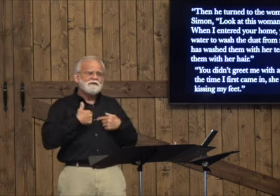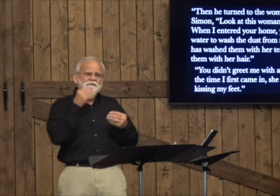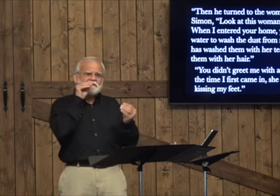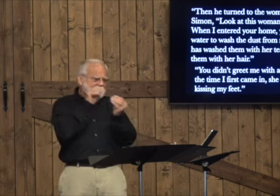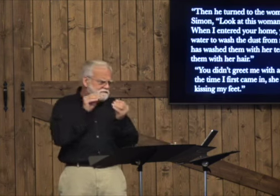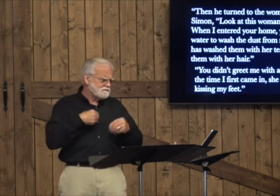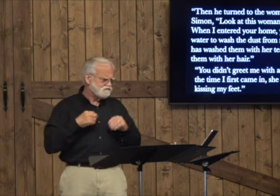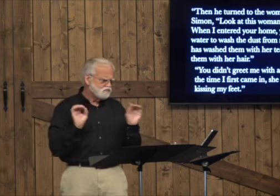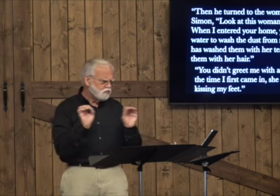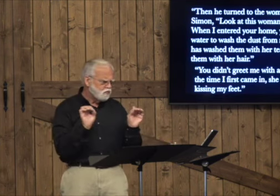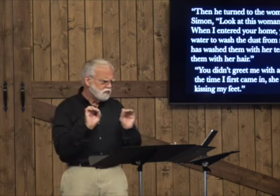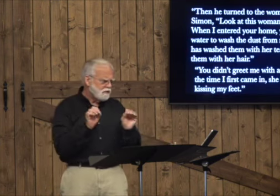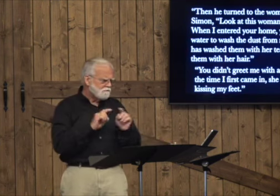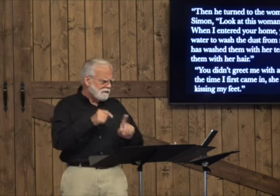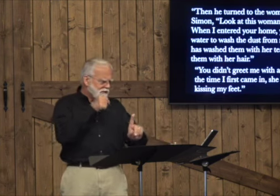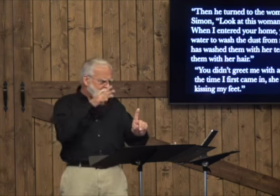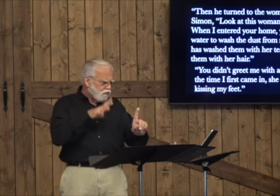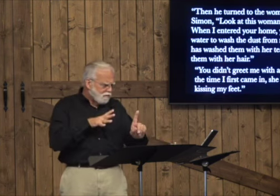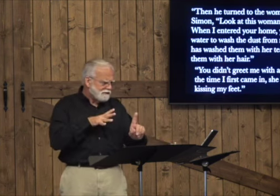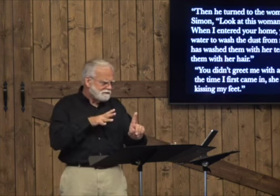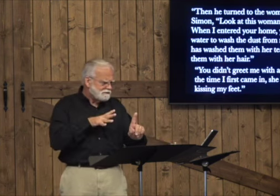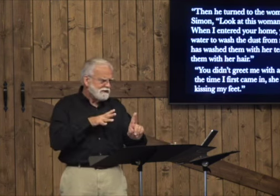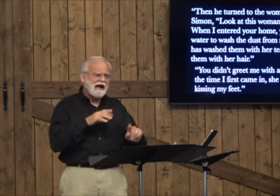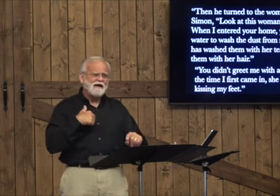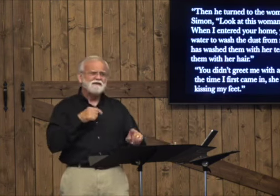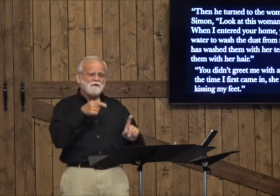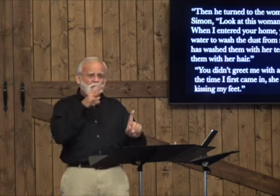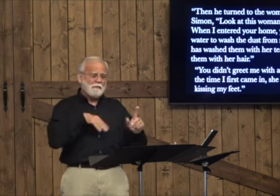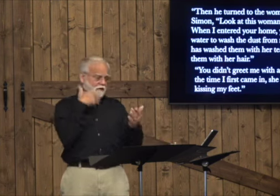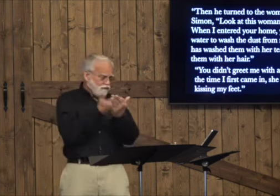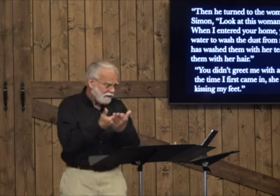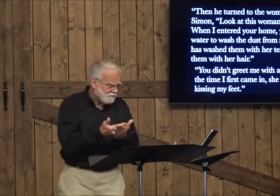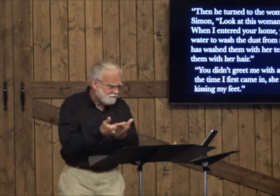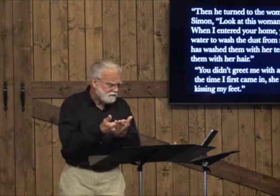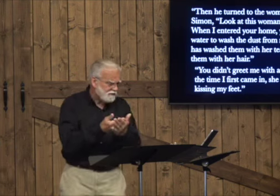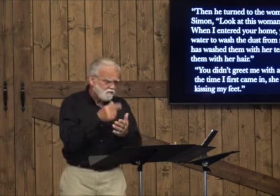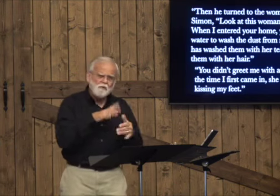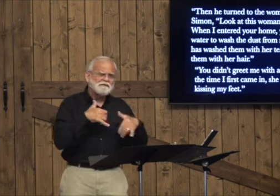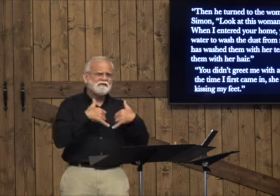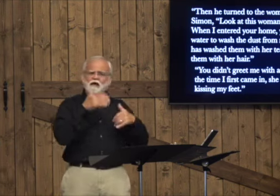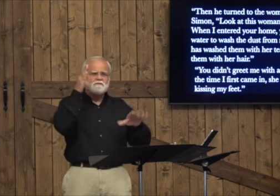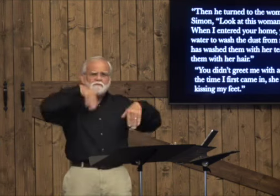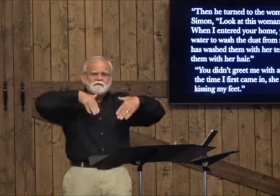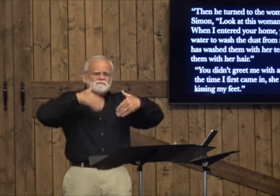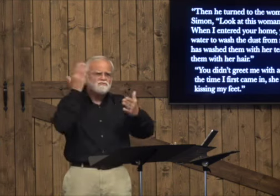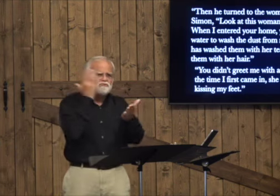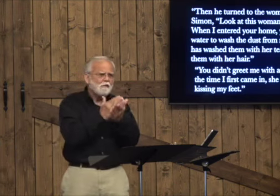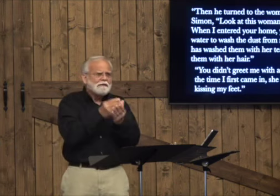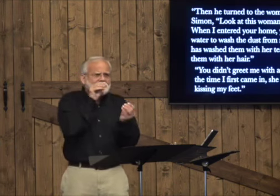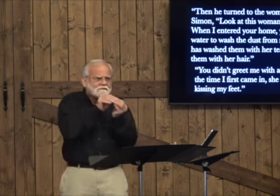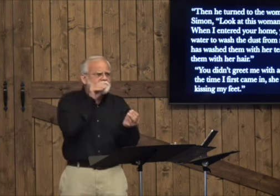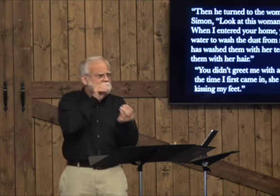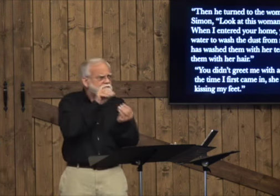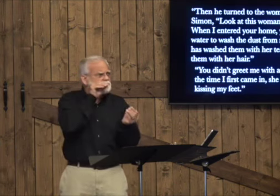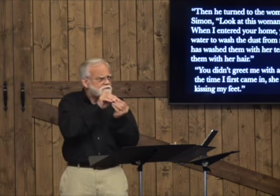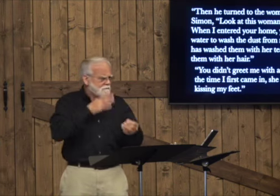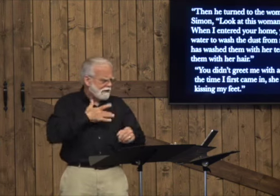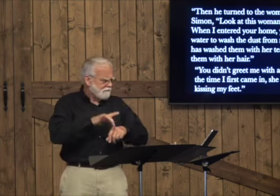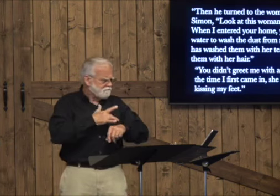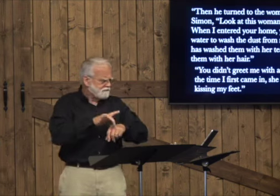You didn't bring me with a kiss, but from the time I first came in, she has not stopped kissing my feet.